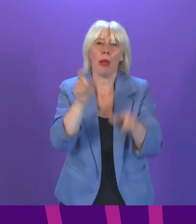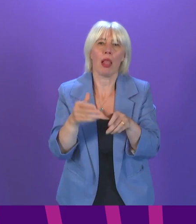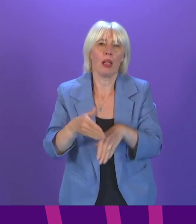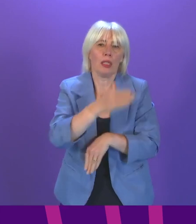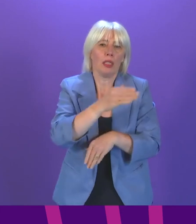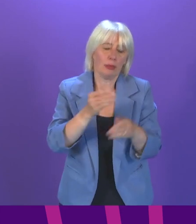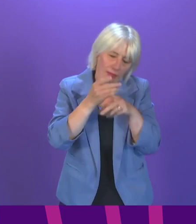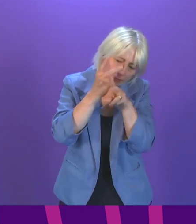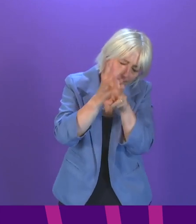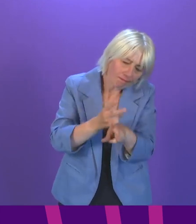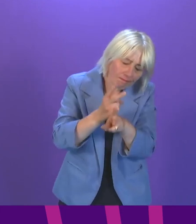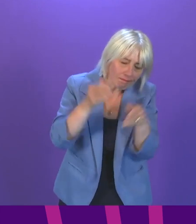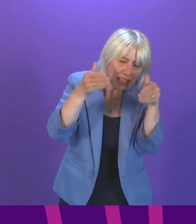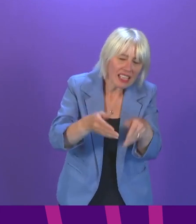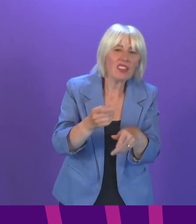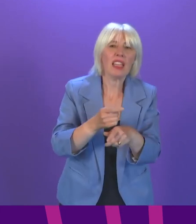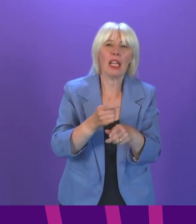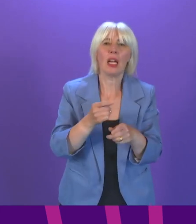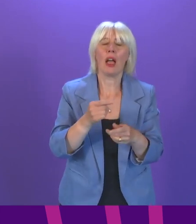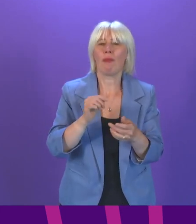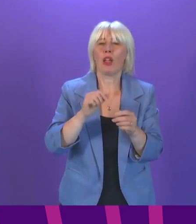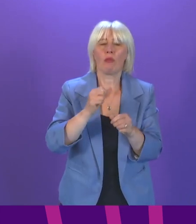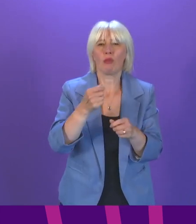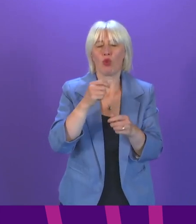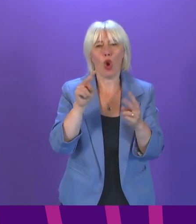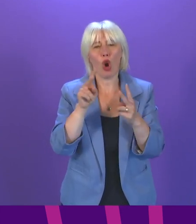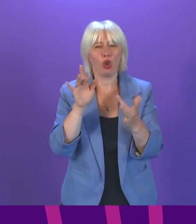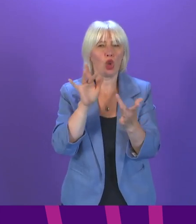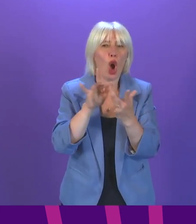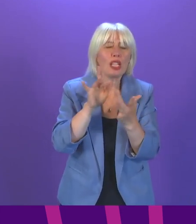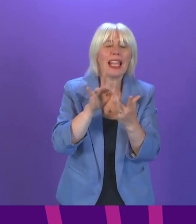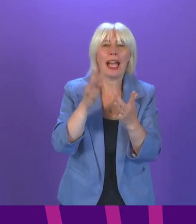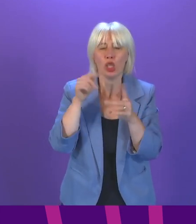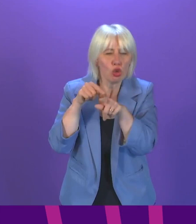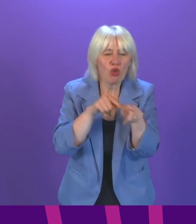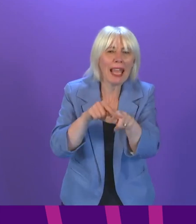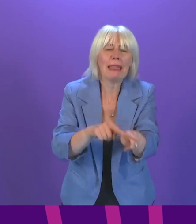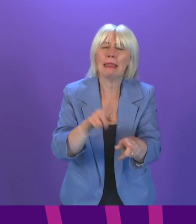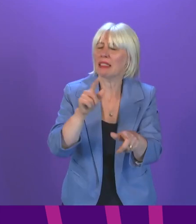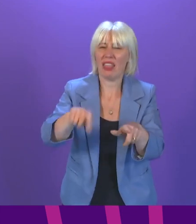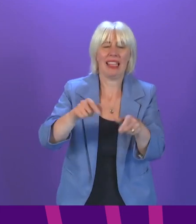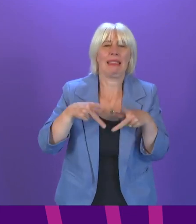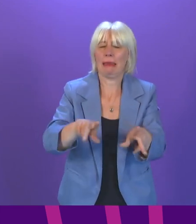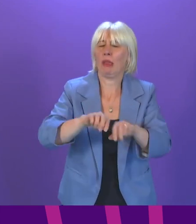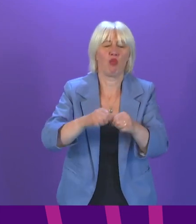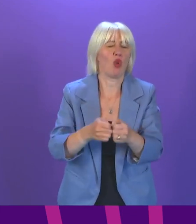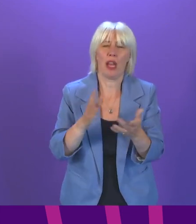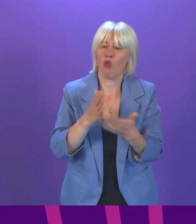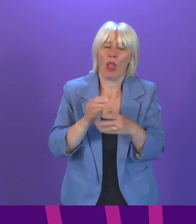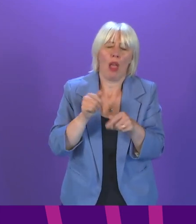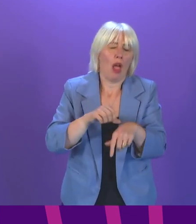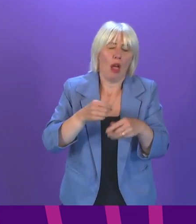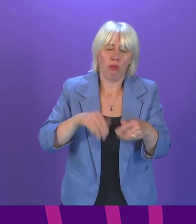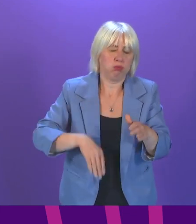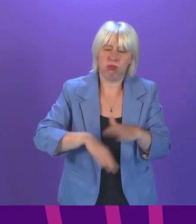contact tracing system is broken, and it is not doing down our contact traces to point out how overstretched they are. Indeed, Scottish